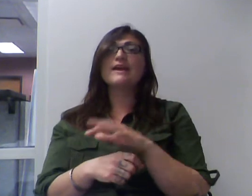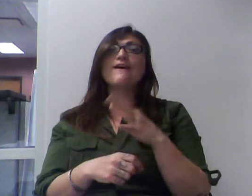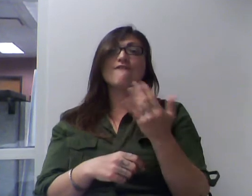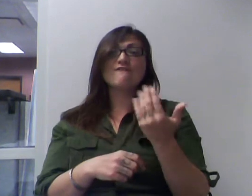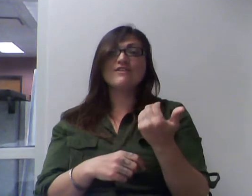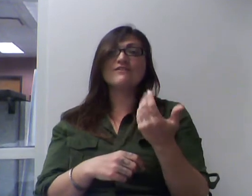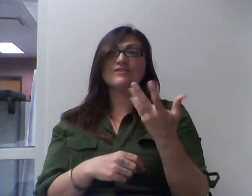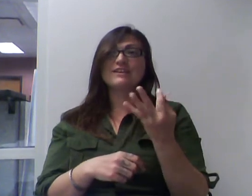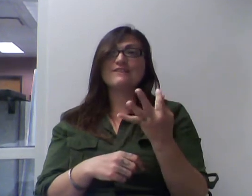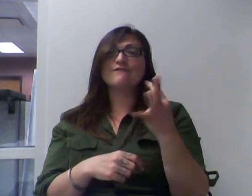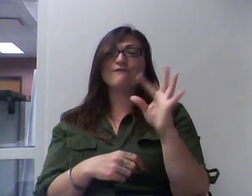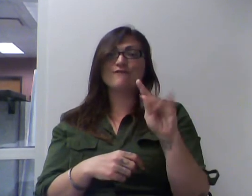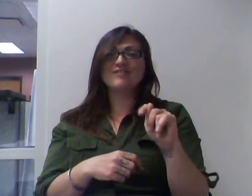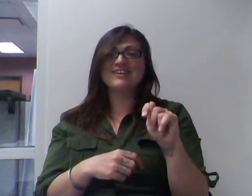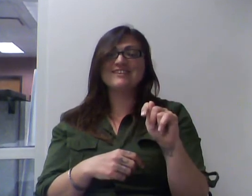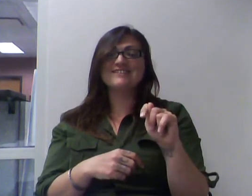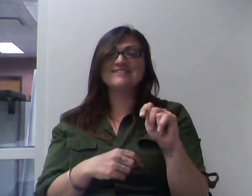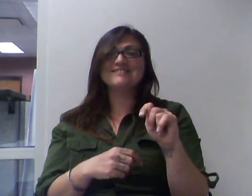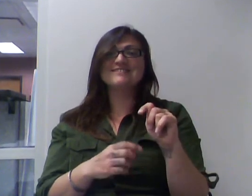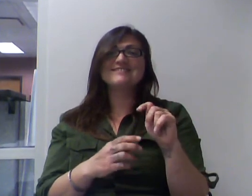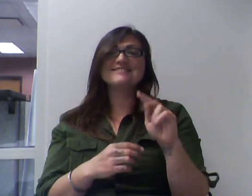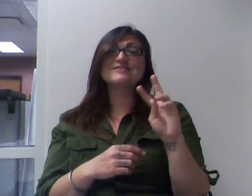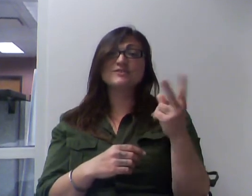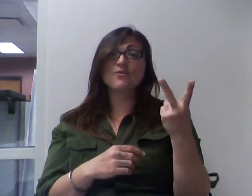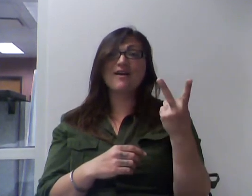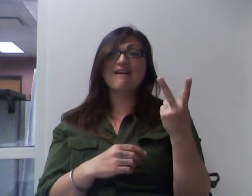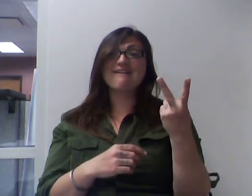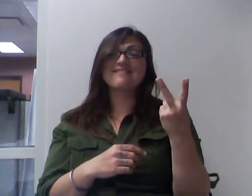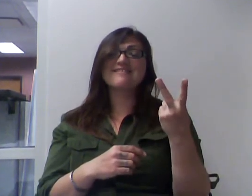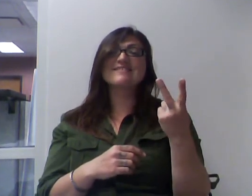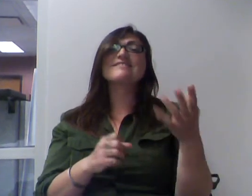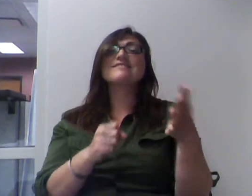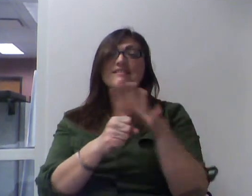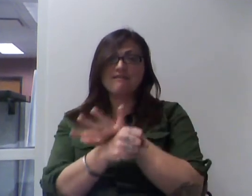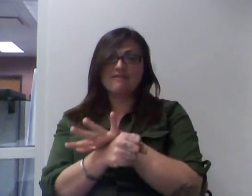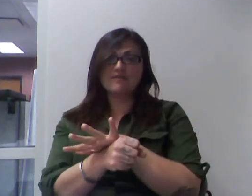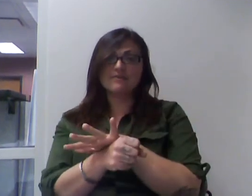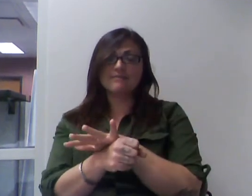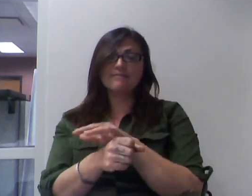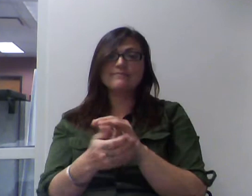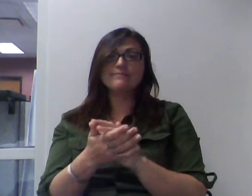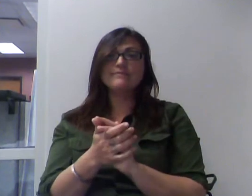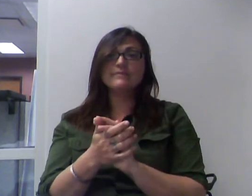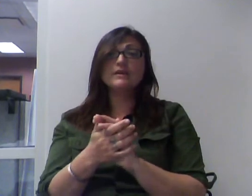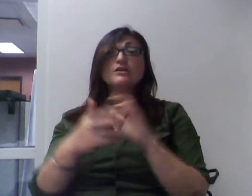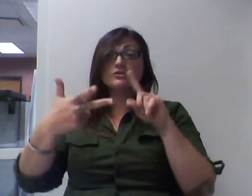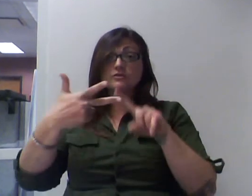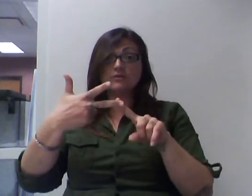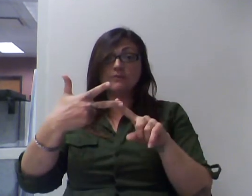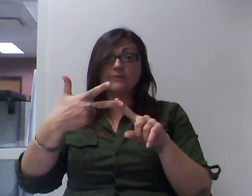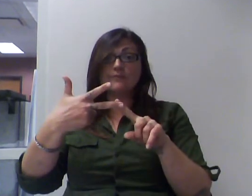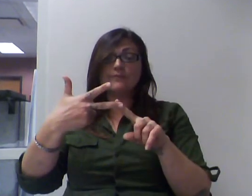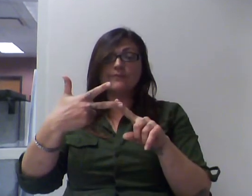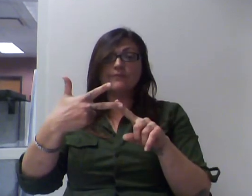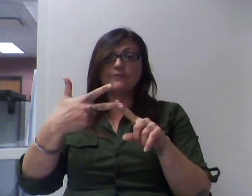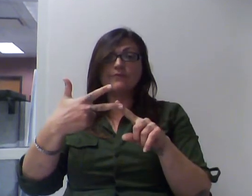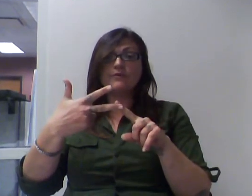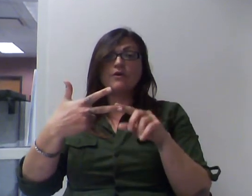Let's look at volume and give an example, and then we can move on to something else. So, we have a